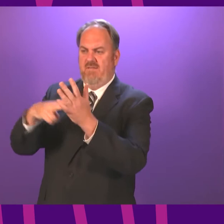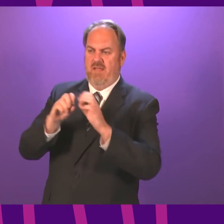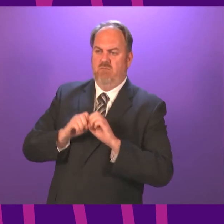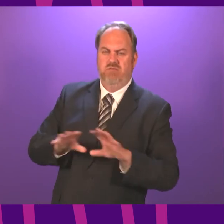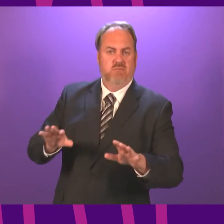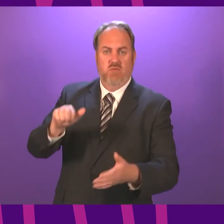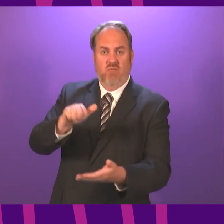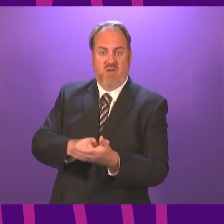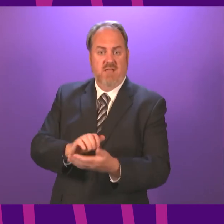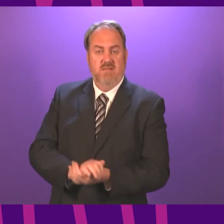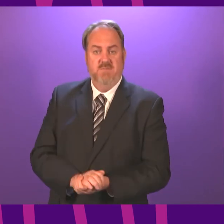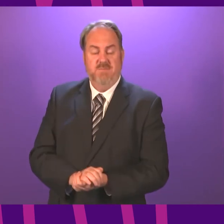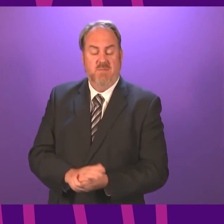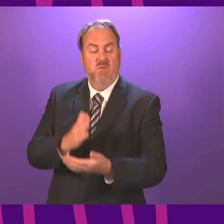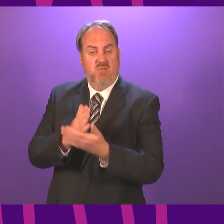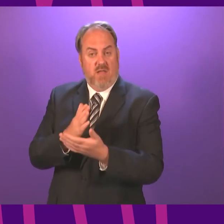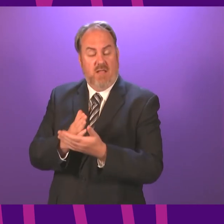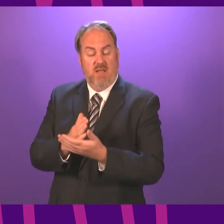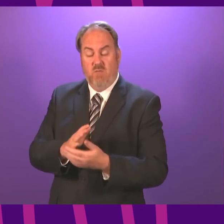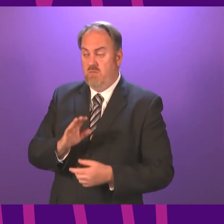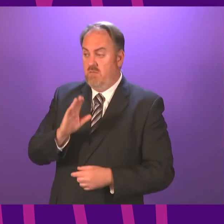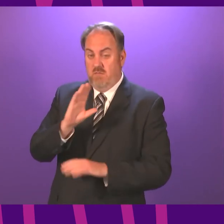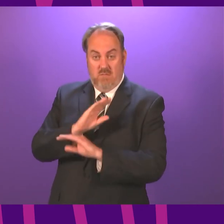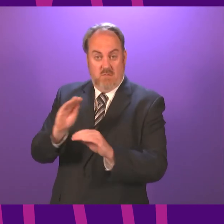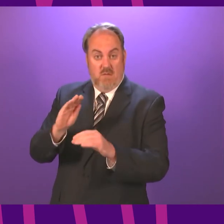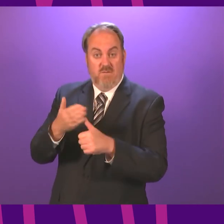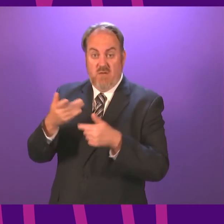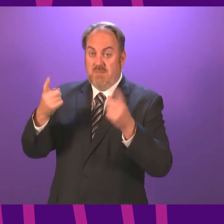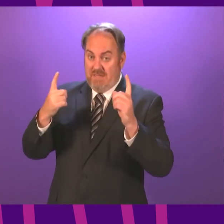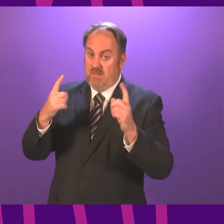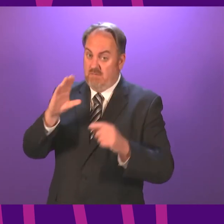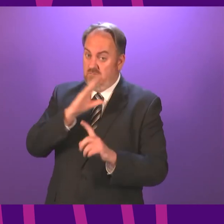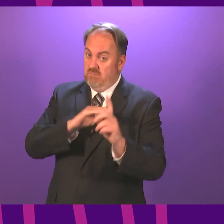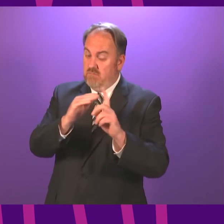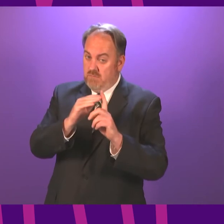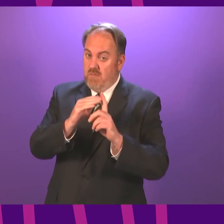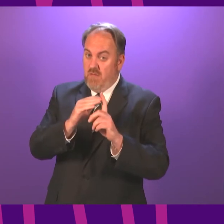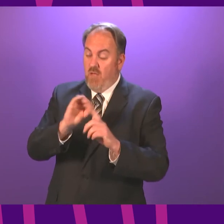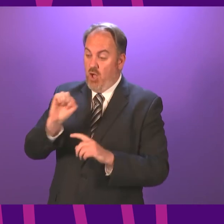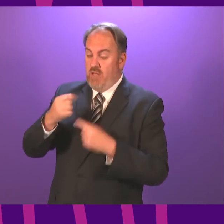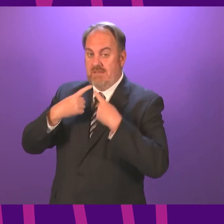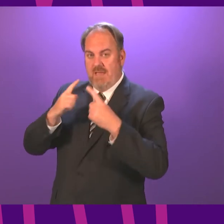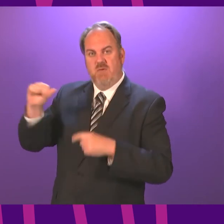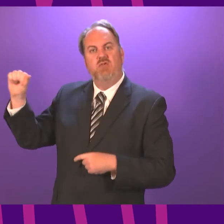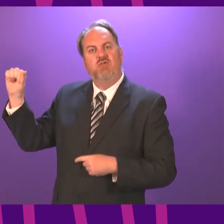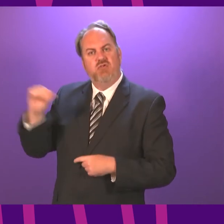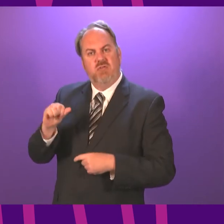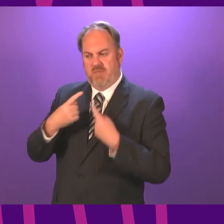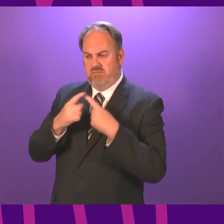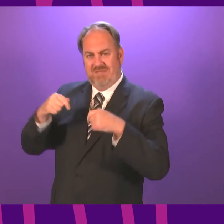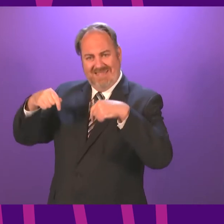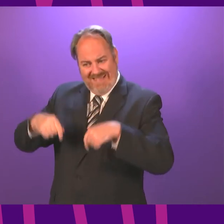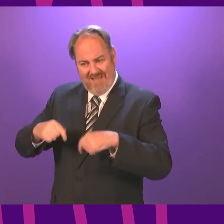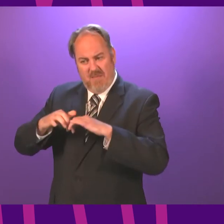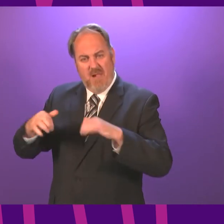to the Scottish Government, in particular the First Minister, to the effect that government statements should first be made in Parliament to allow for proper scrutiny